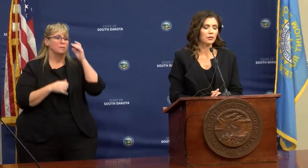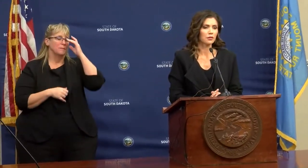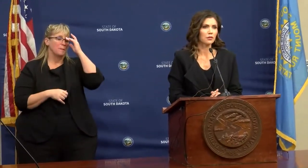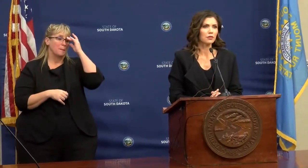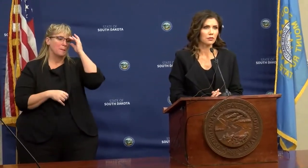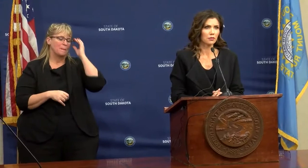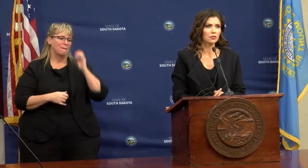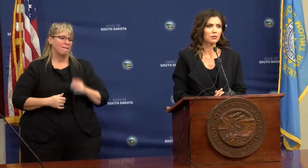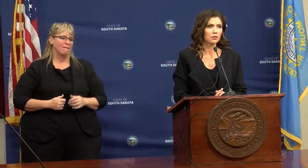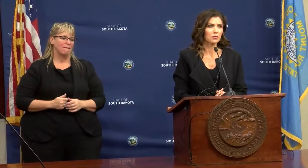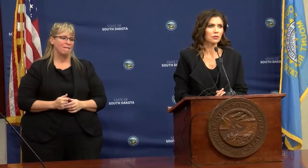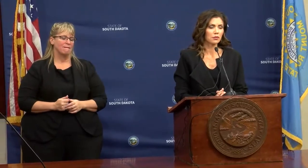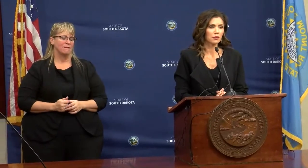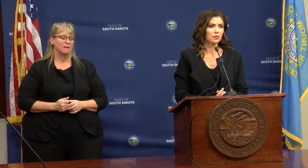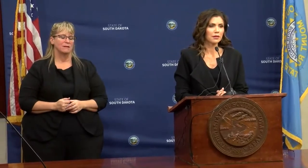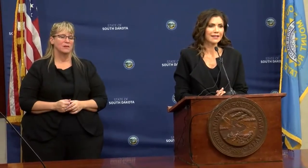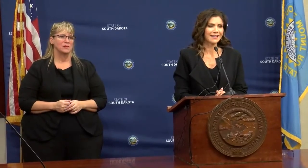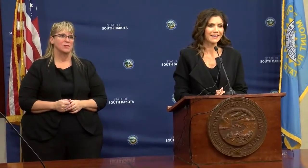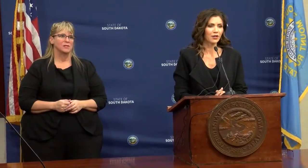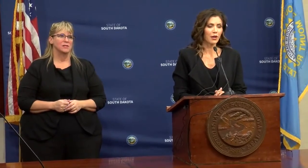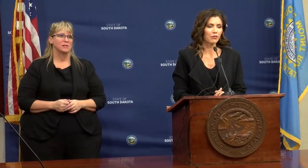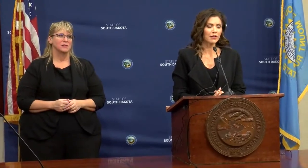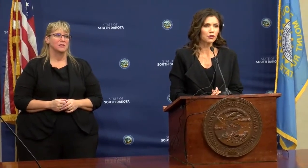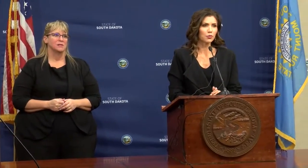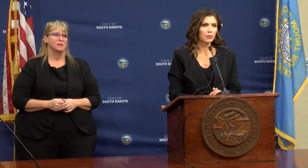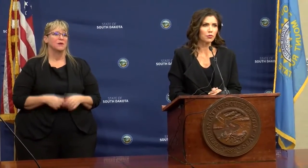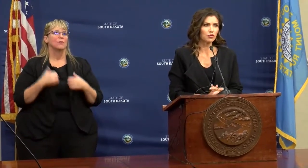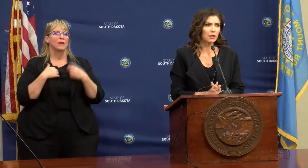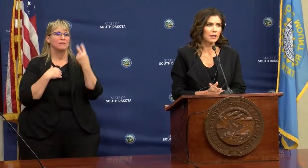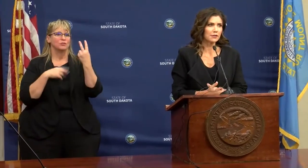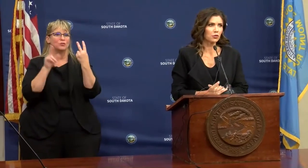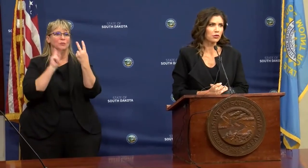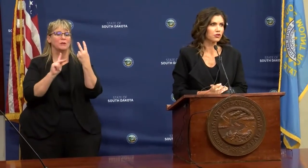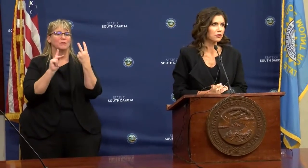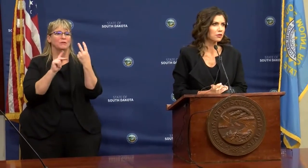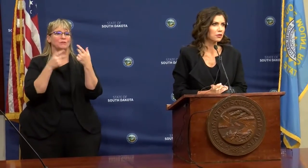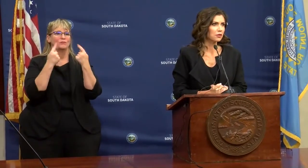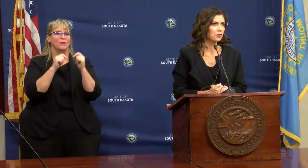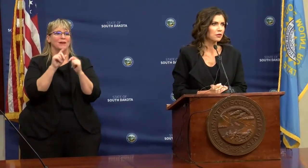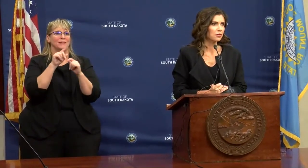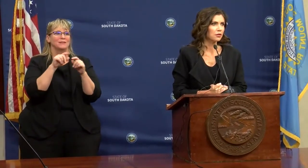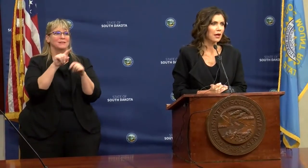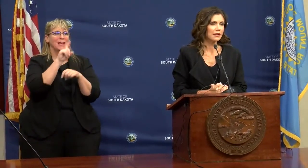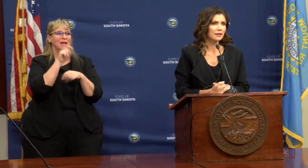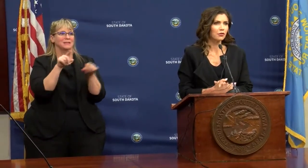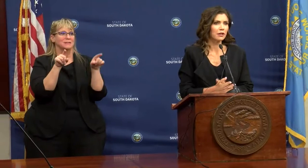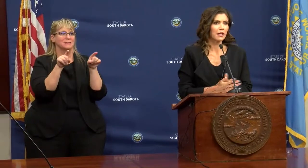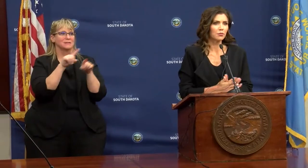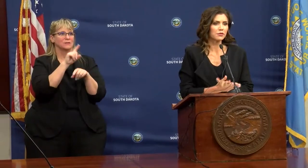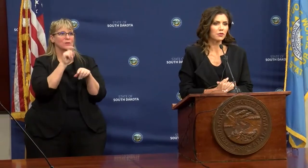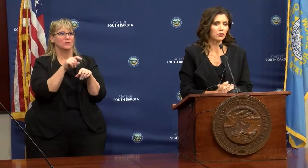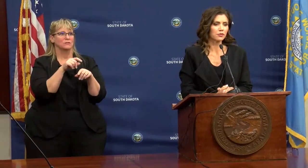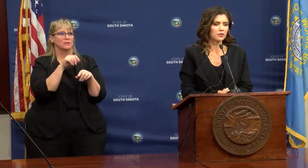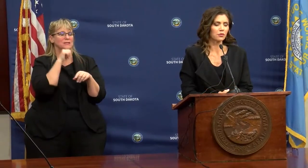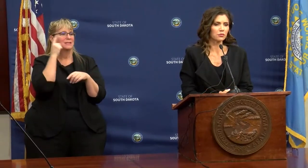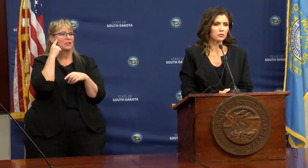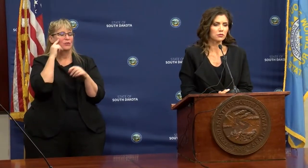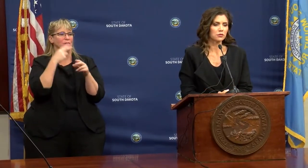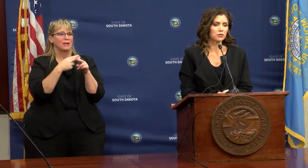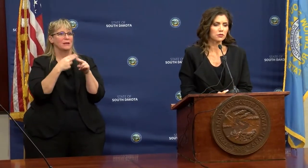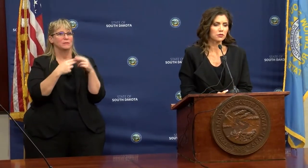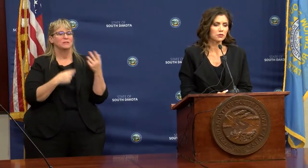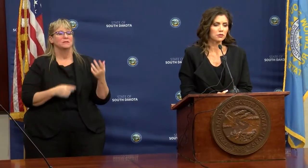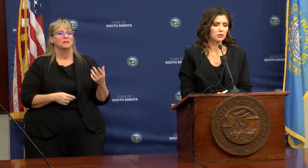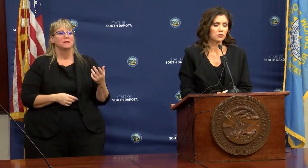Yes, we have another screening group. Pioneer. Okay, we've got two people trying to ask a question. I didn't hear any names though, so.